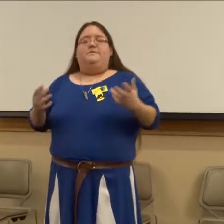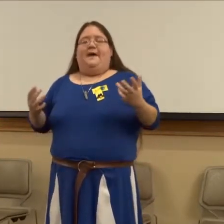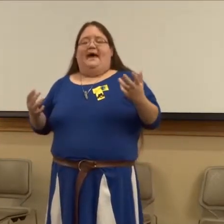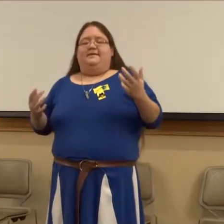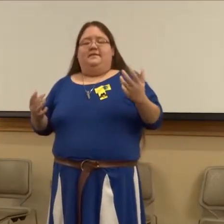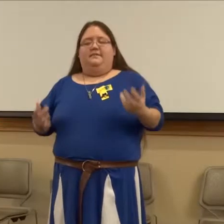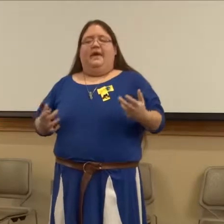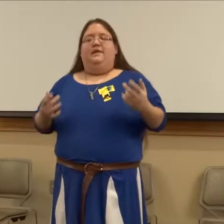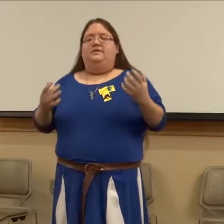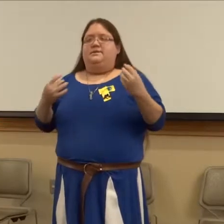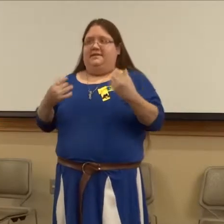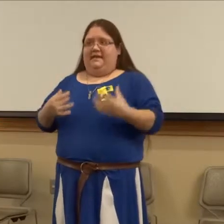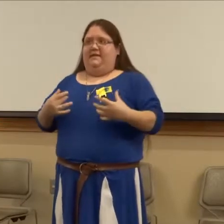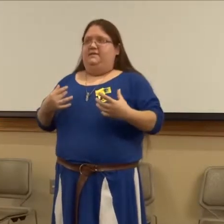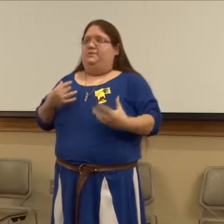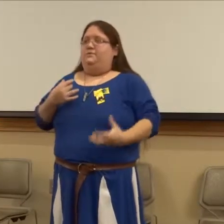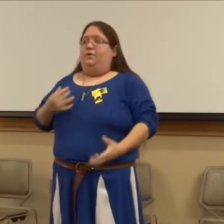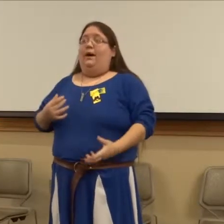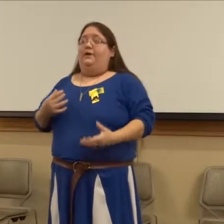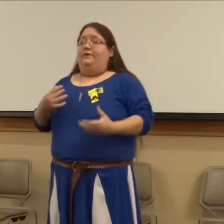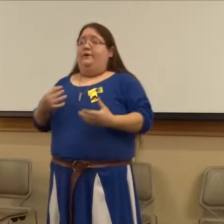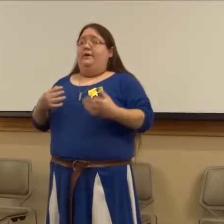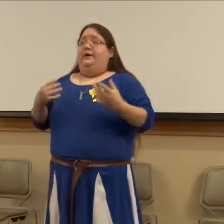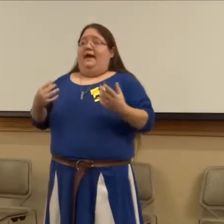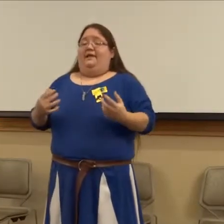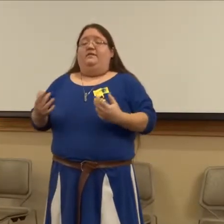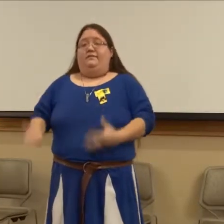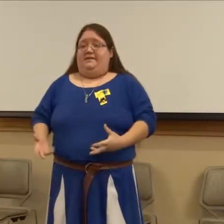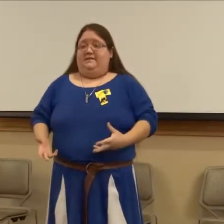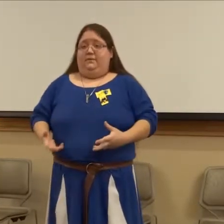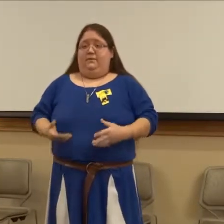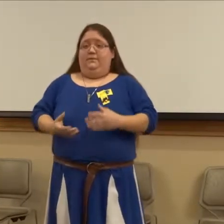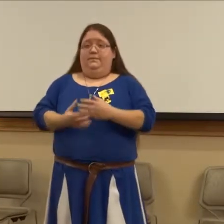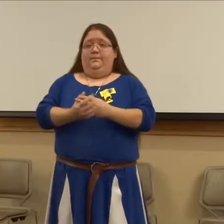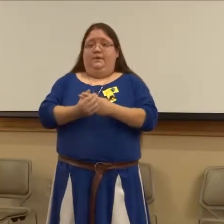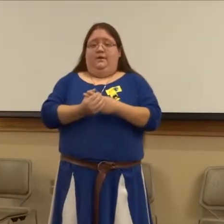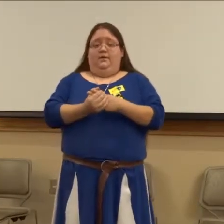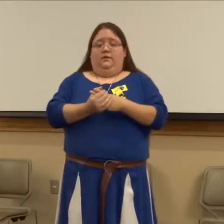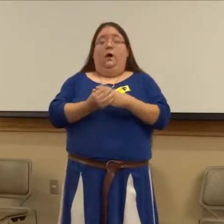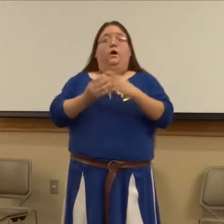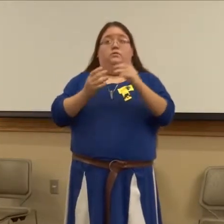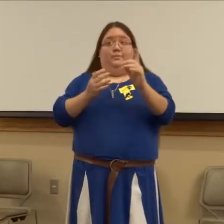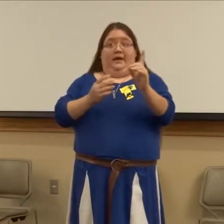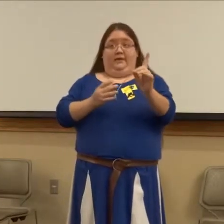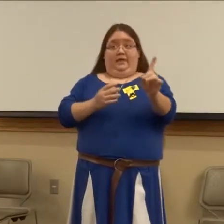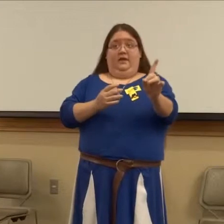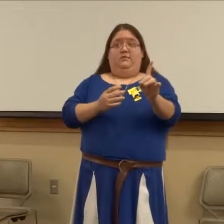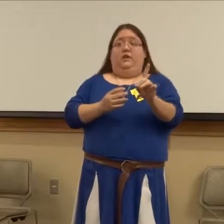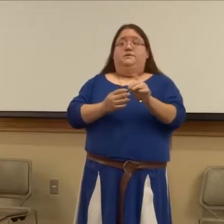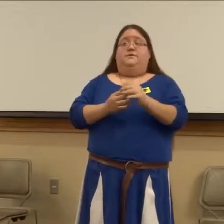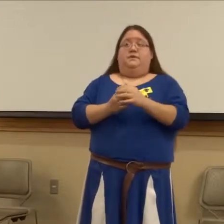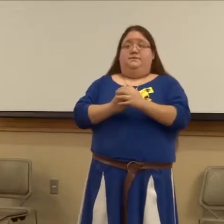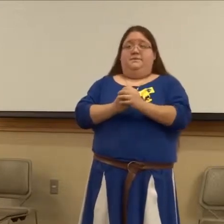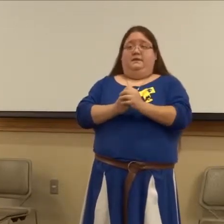to pass that the man's attendance was required at a festival, called by the king of Ulster himself.